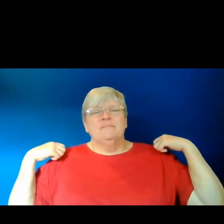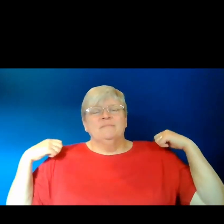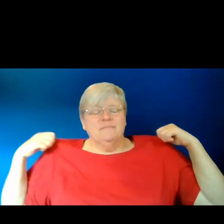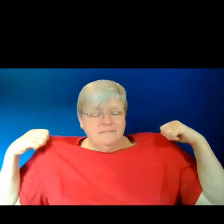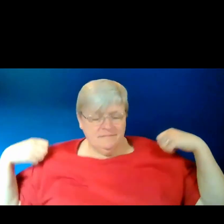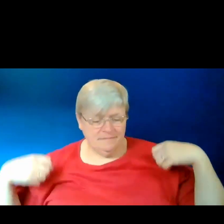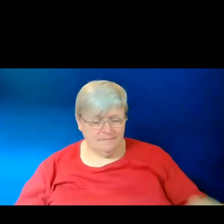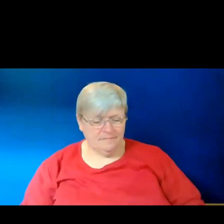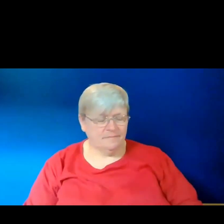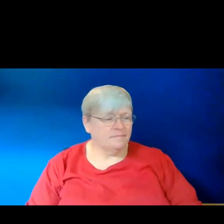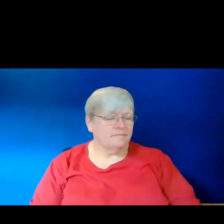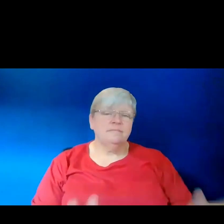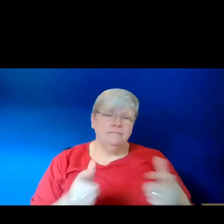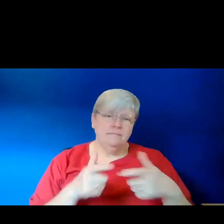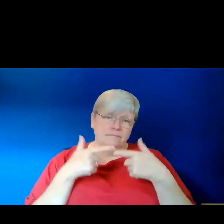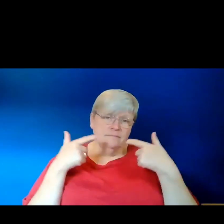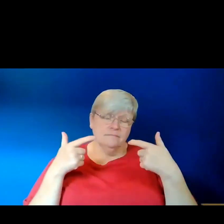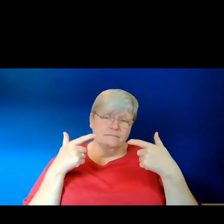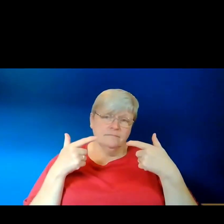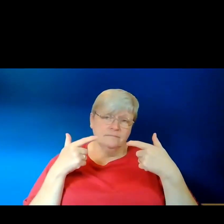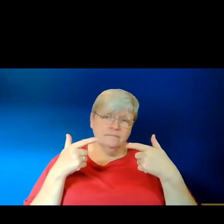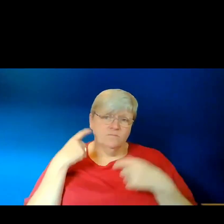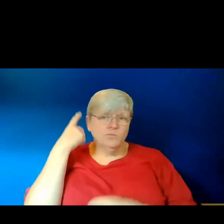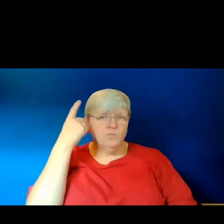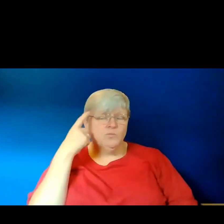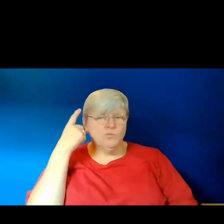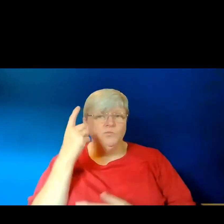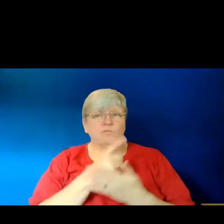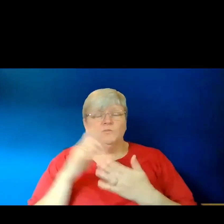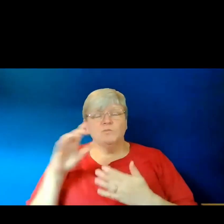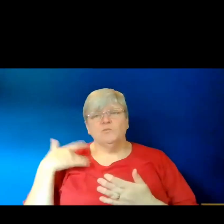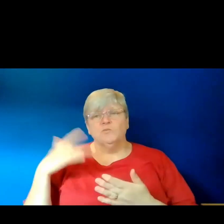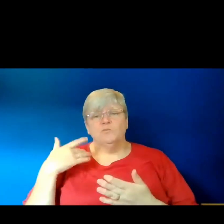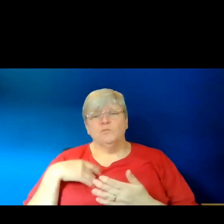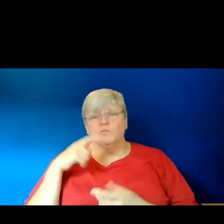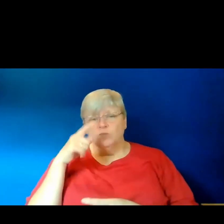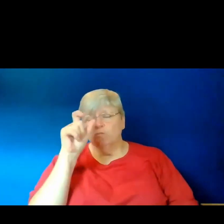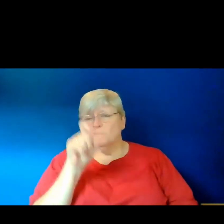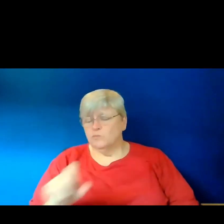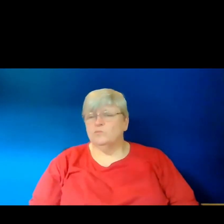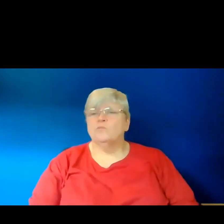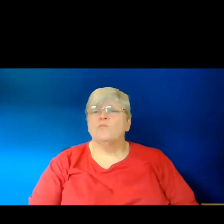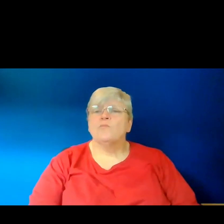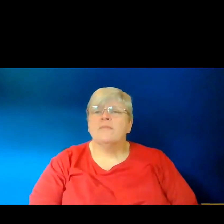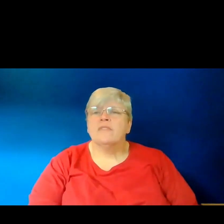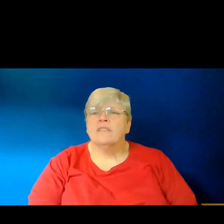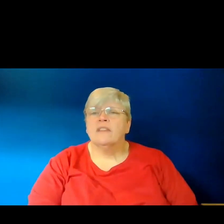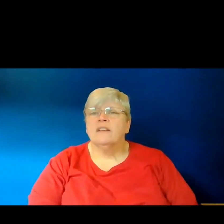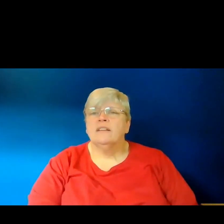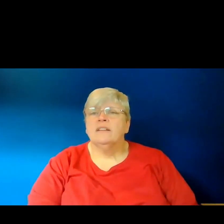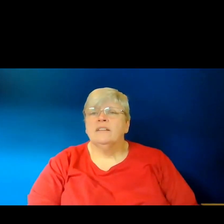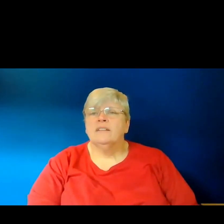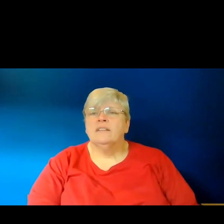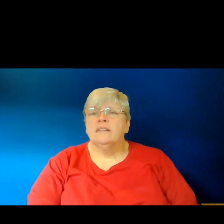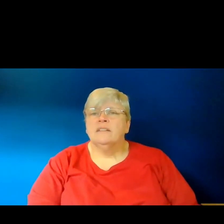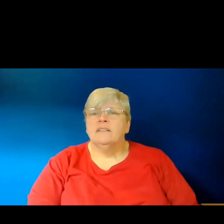there is a lot of speculation surrounding the life of Ho Xiong Ho, and that's why the